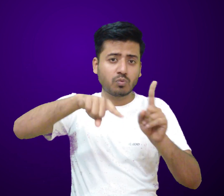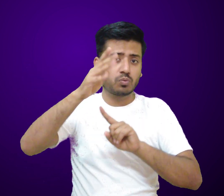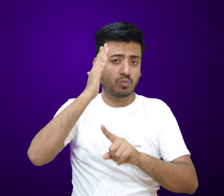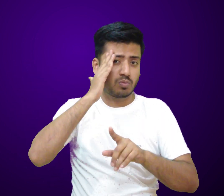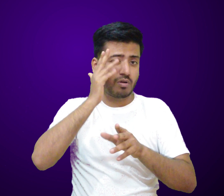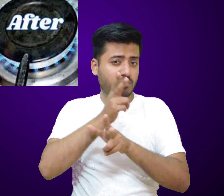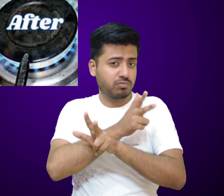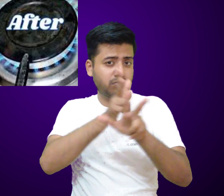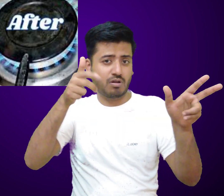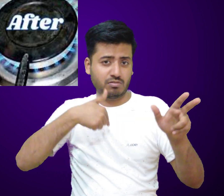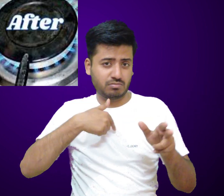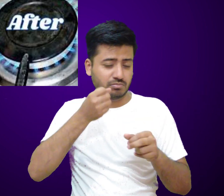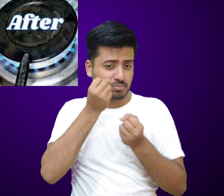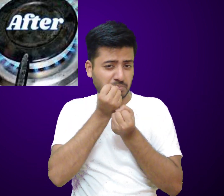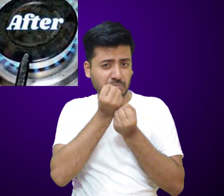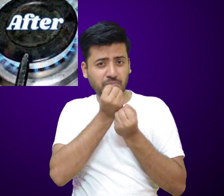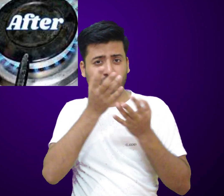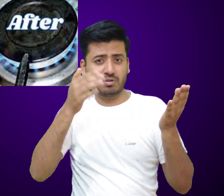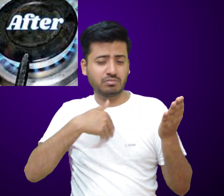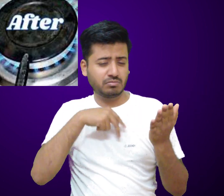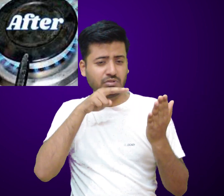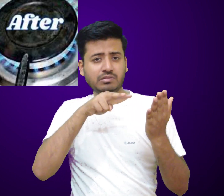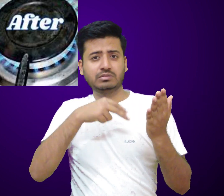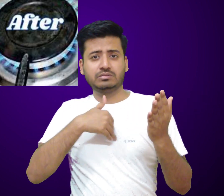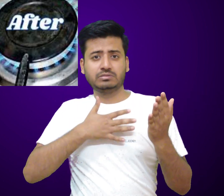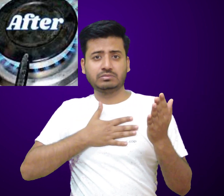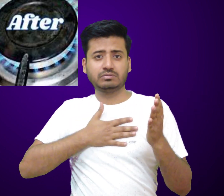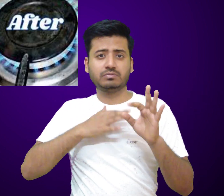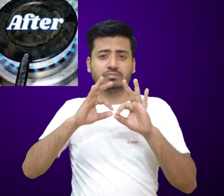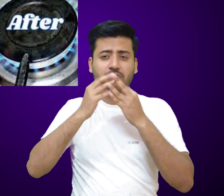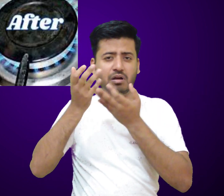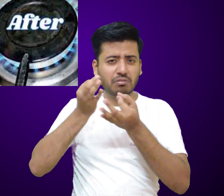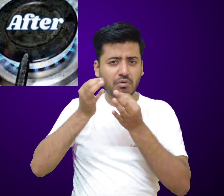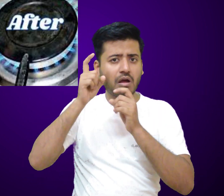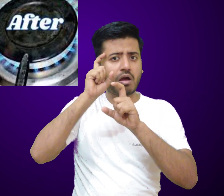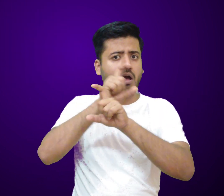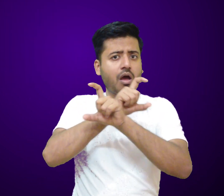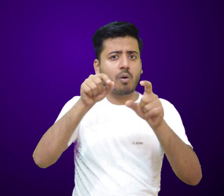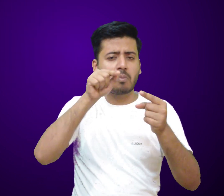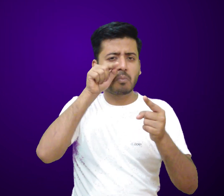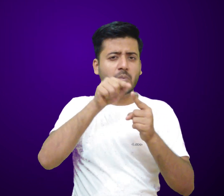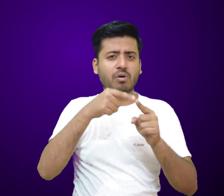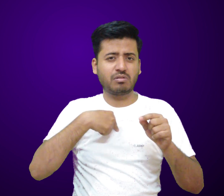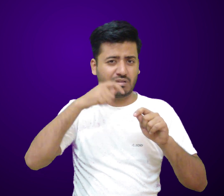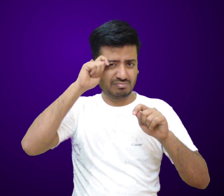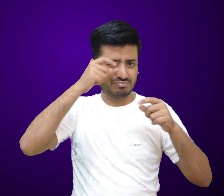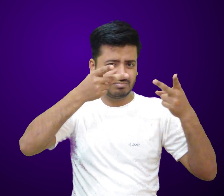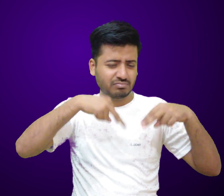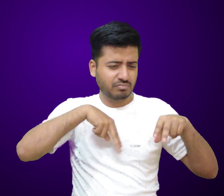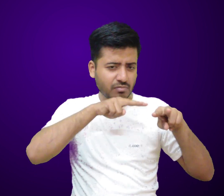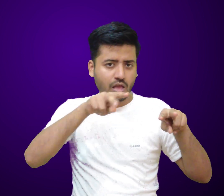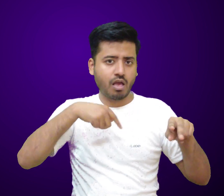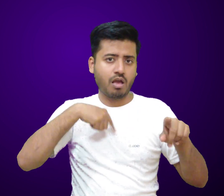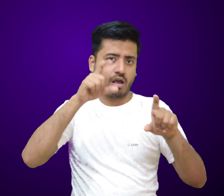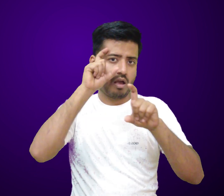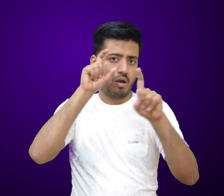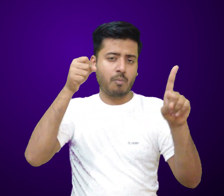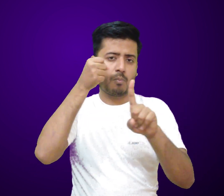Carbon monoxide is odorless and colorless, making it a silent killer. Even a small amount of carbon monoxide can be dangerous.